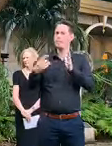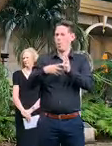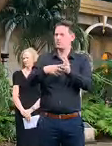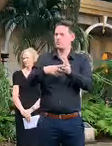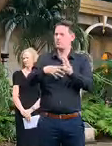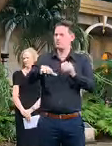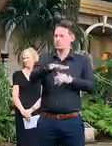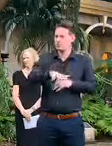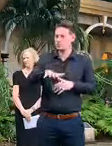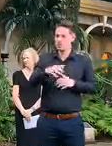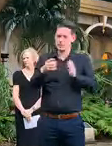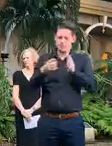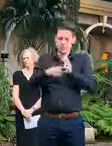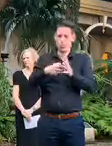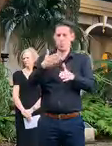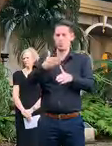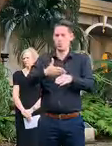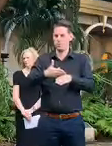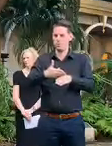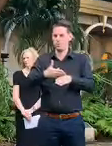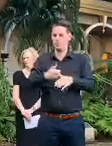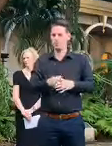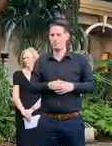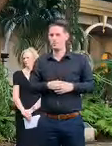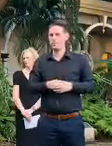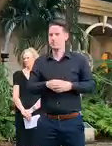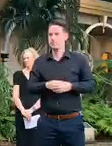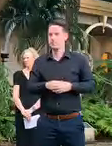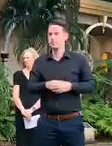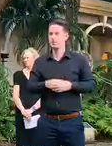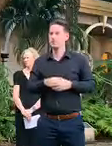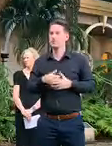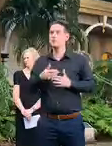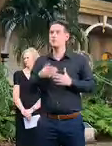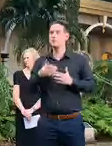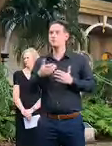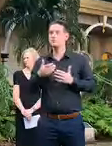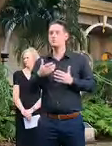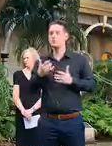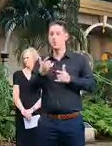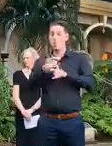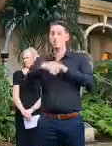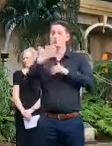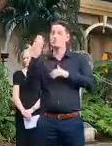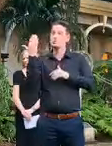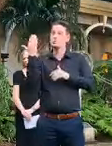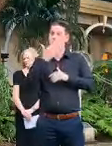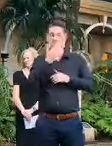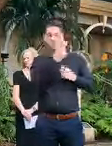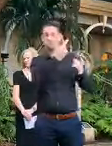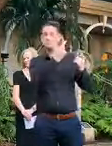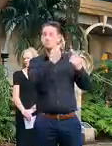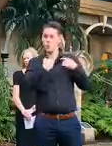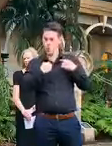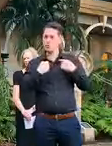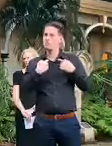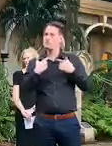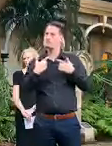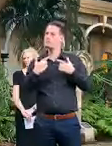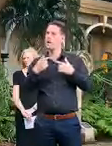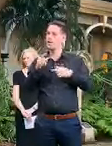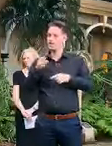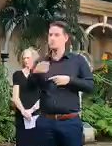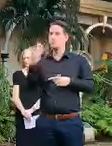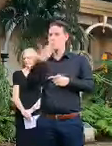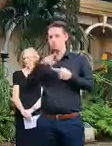essential workplaces so in relation to schools the expert advice is very clearly that